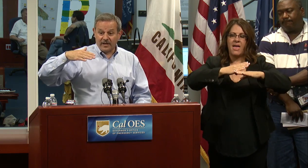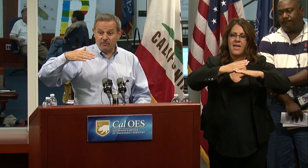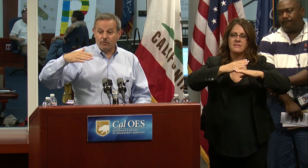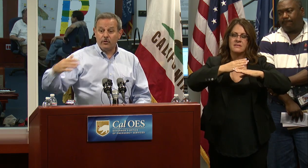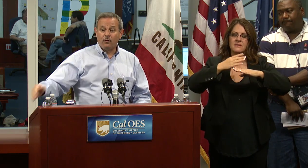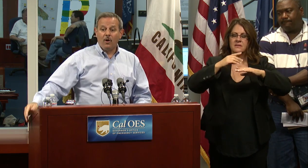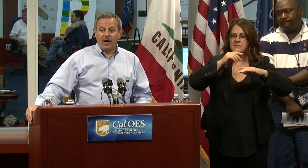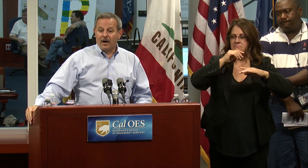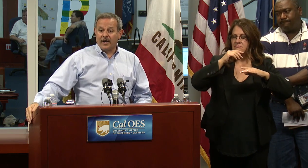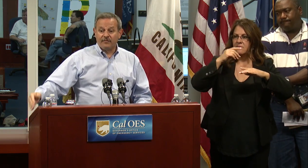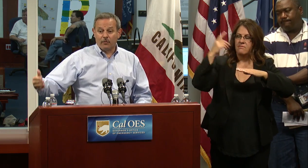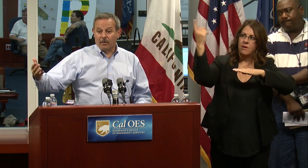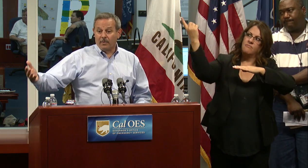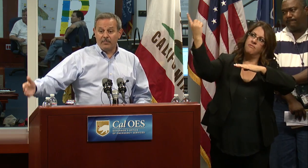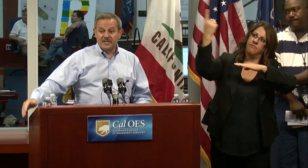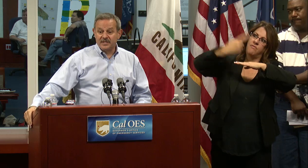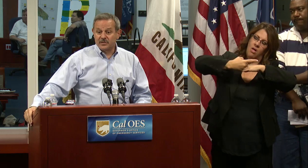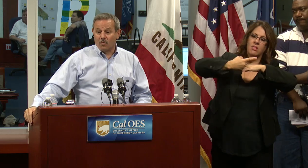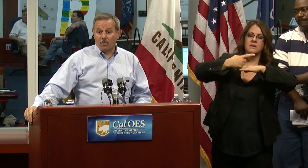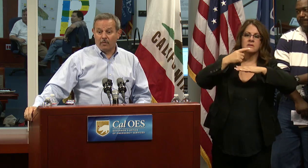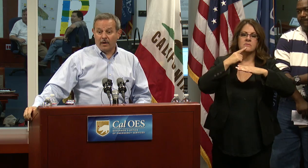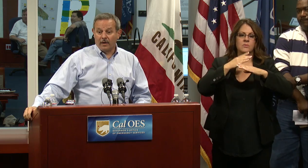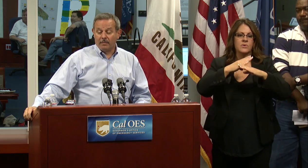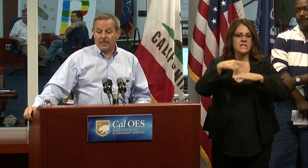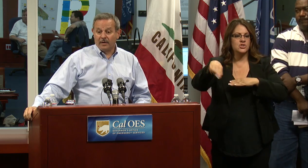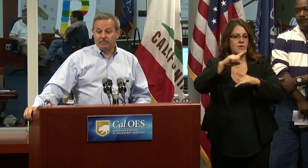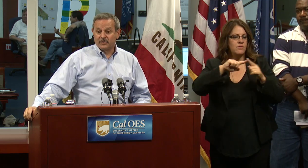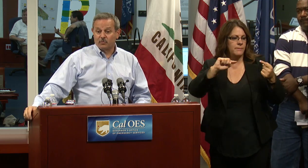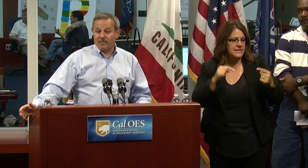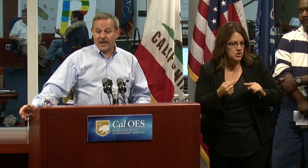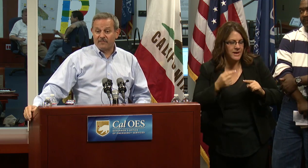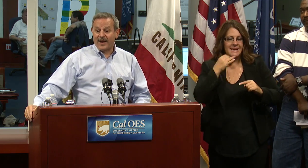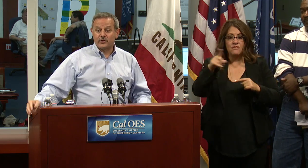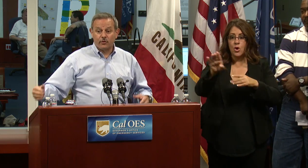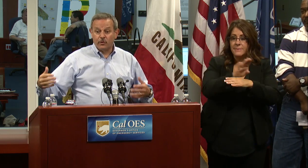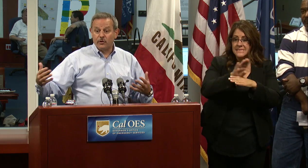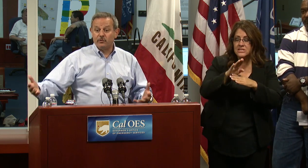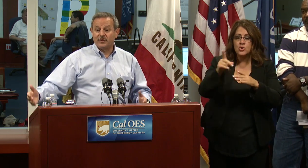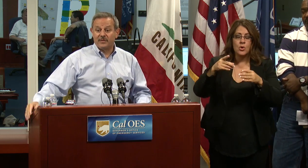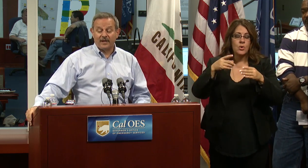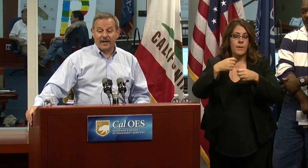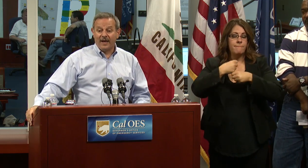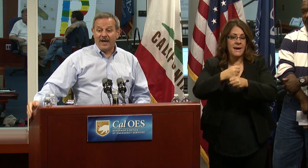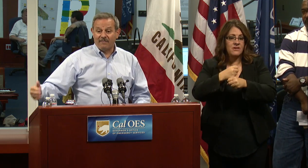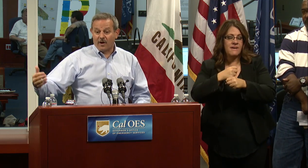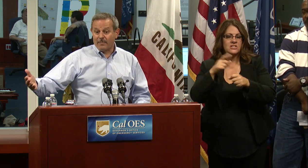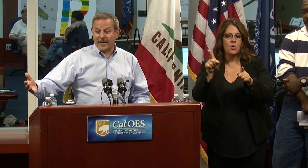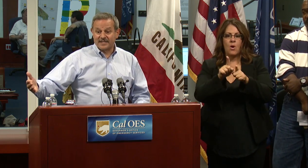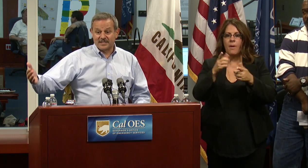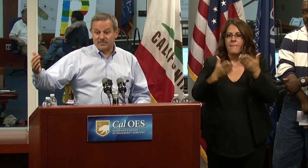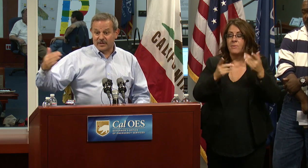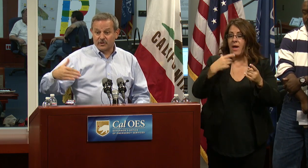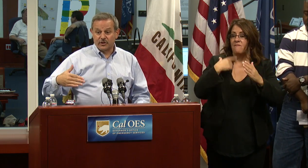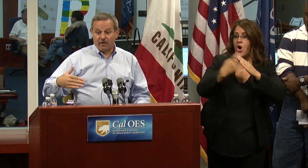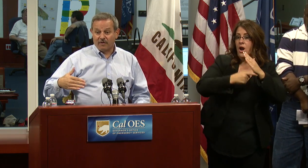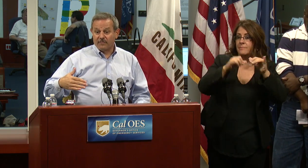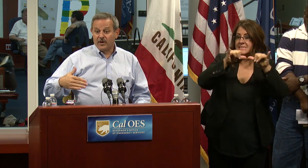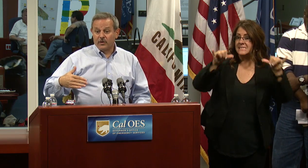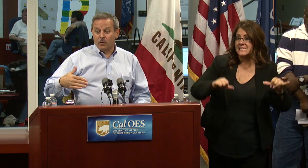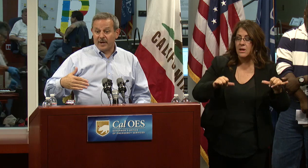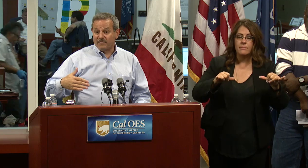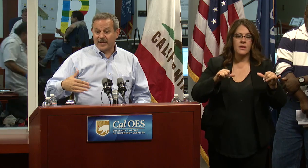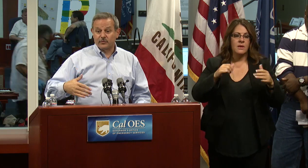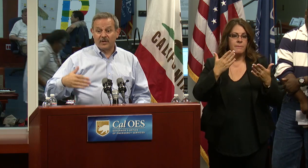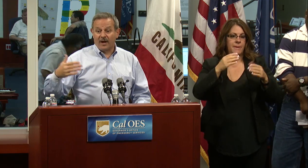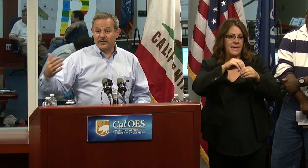doesn't injure you. If you're a business or some sort of a manufacturer, you could do something like have automatic systems that could shut off